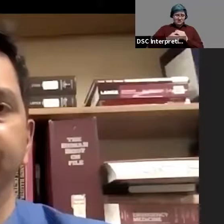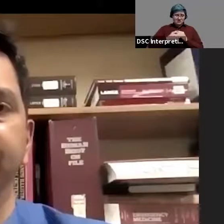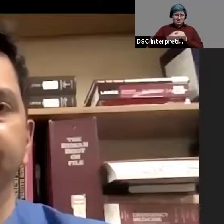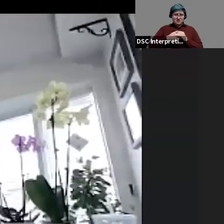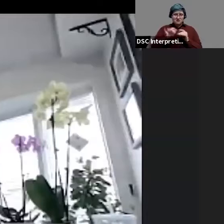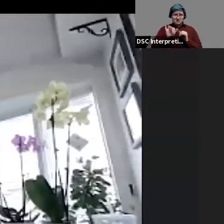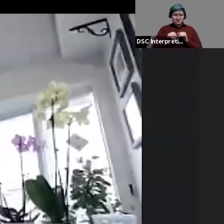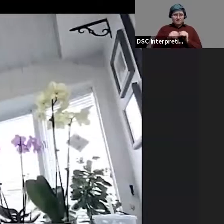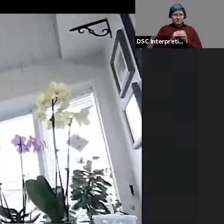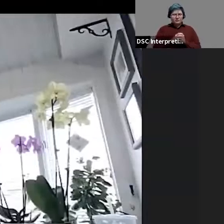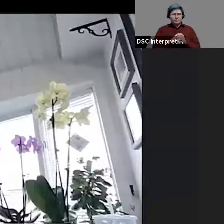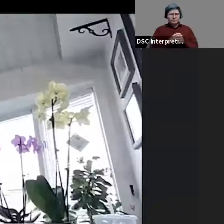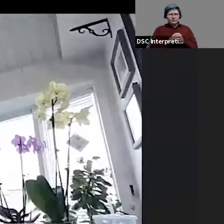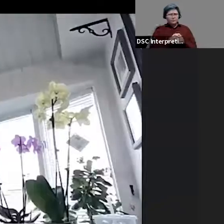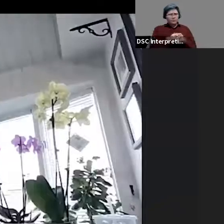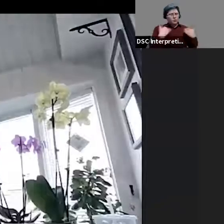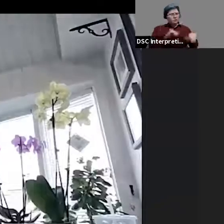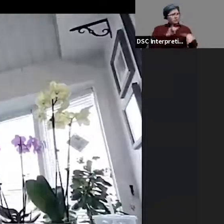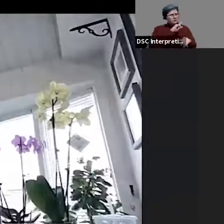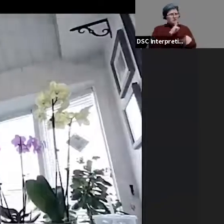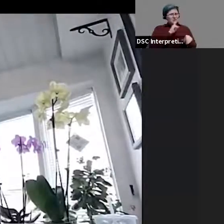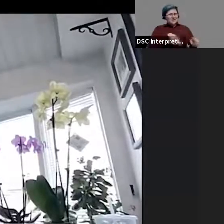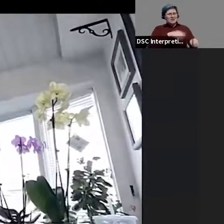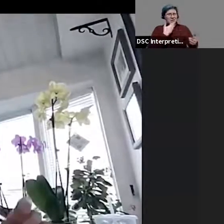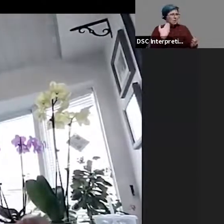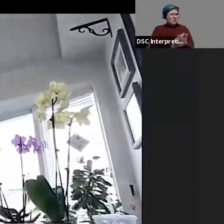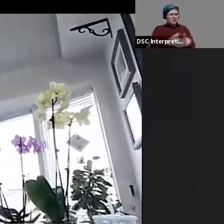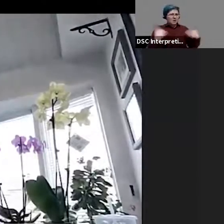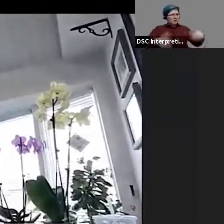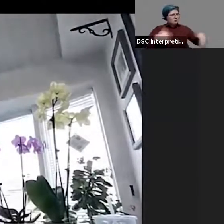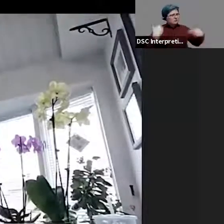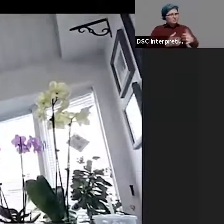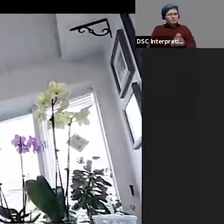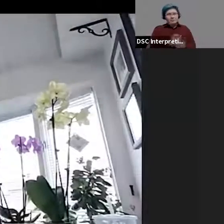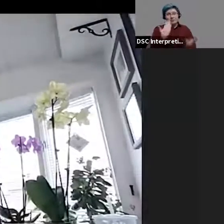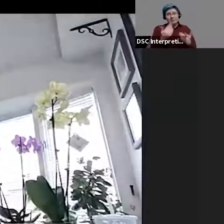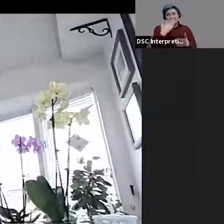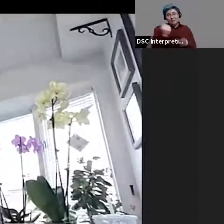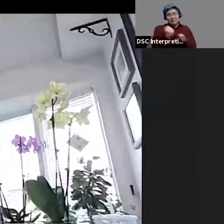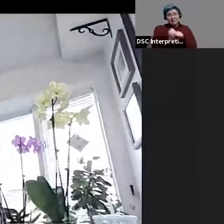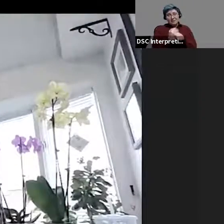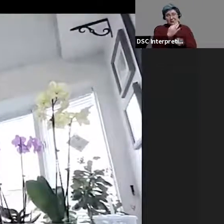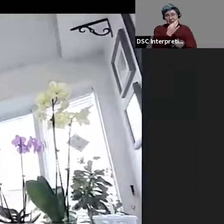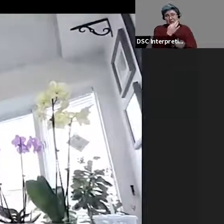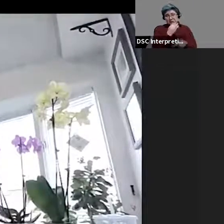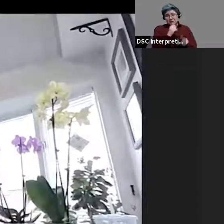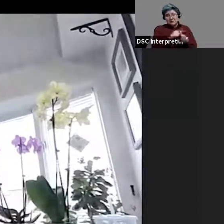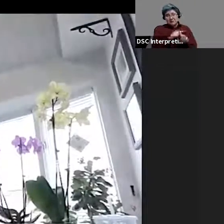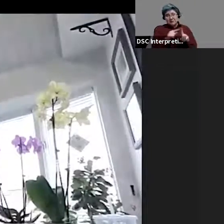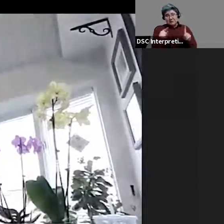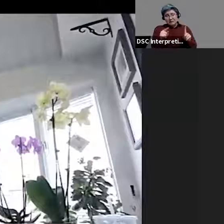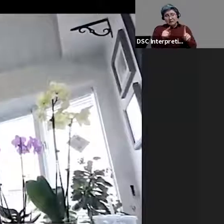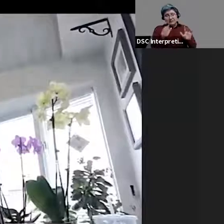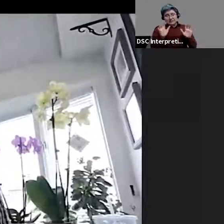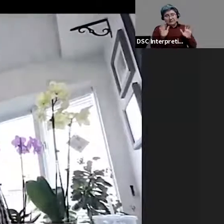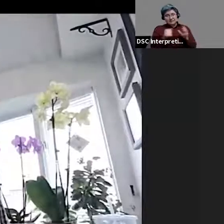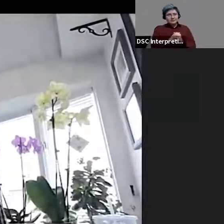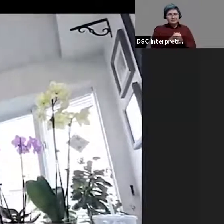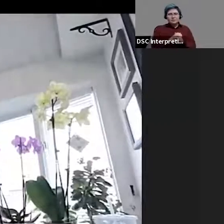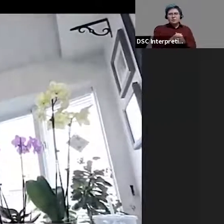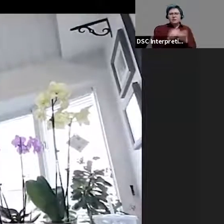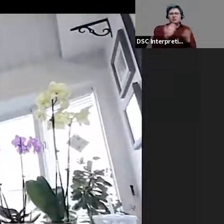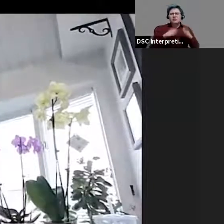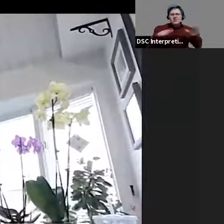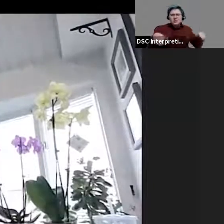Doc, you're knocking all these questions out of the park today, maybe because baseball is right around the corner. But how about for